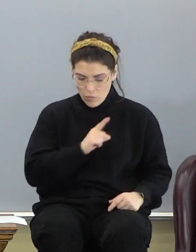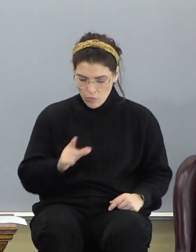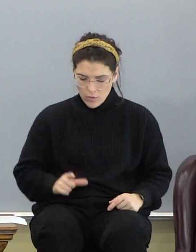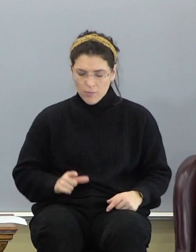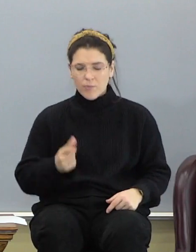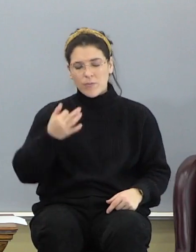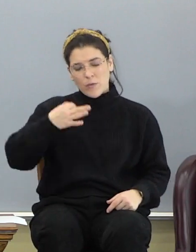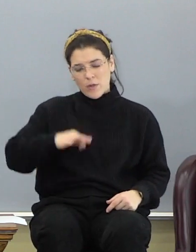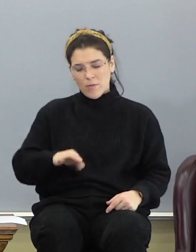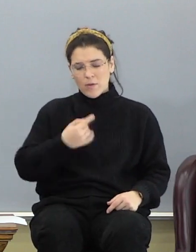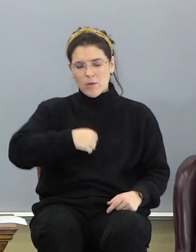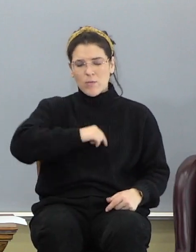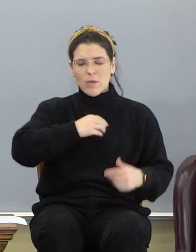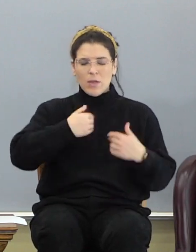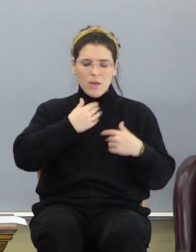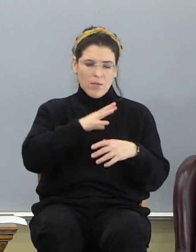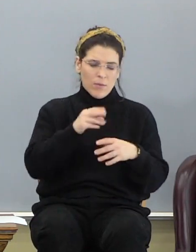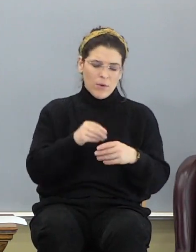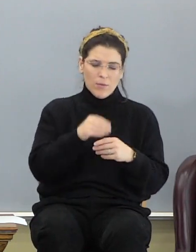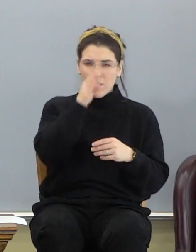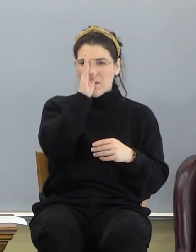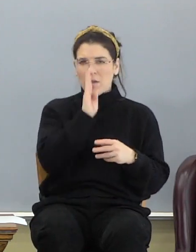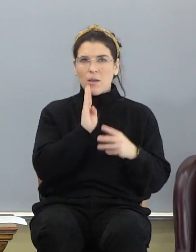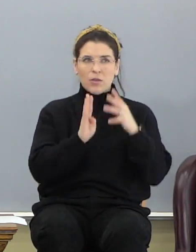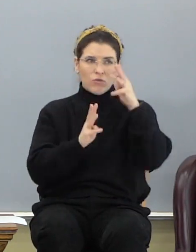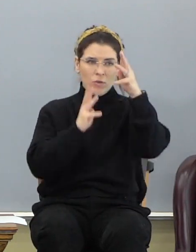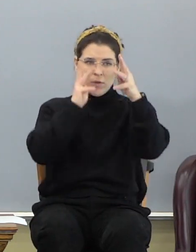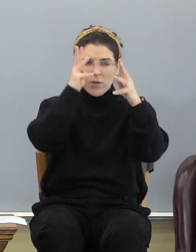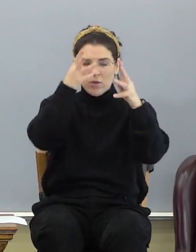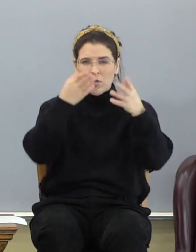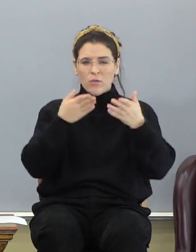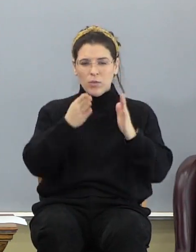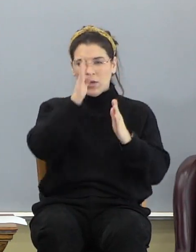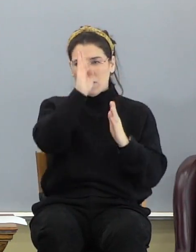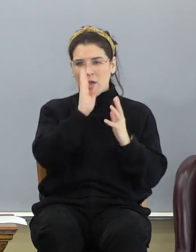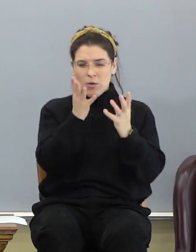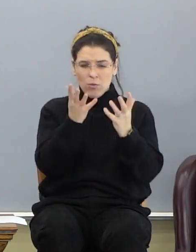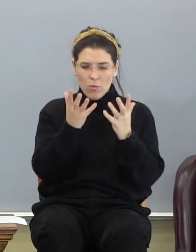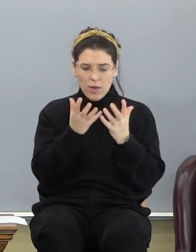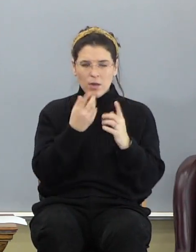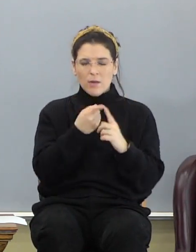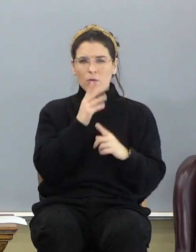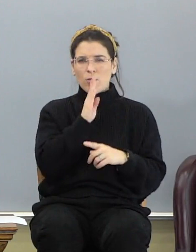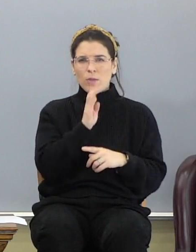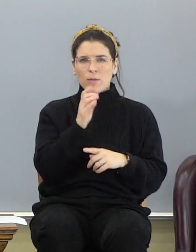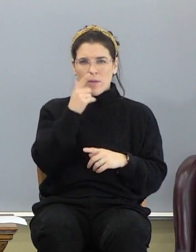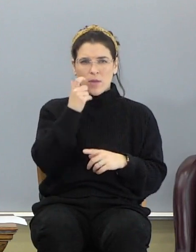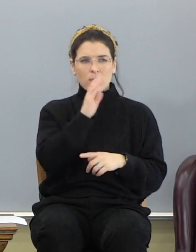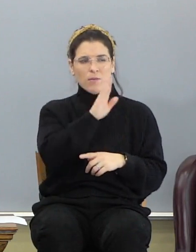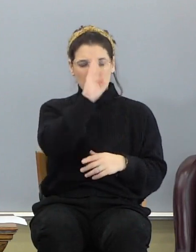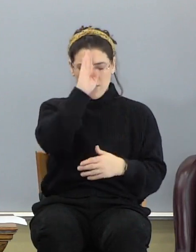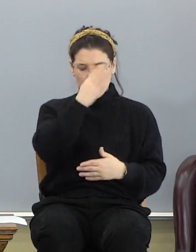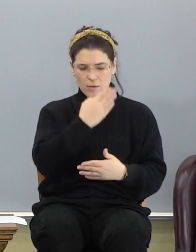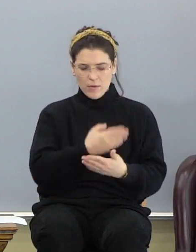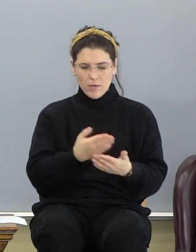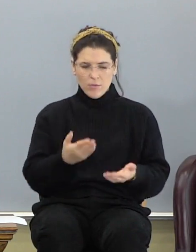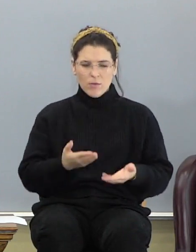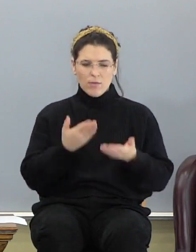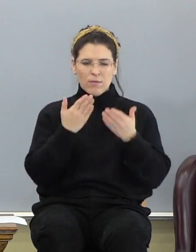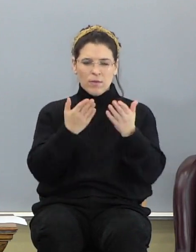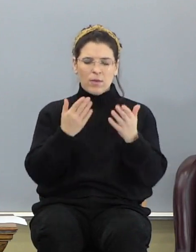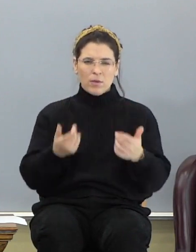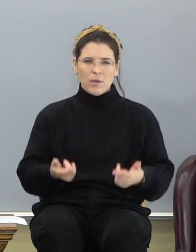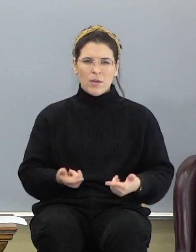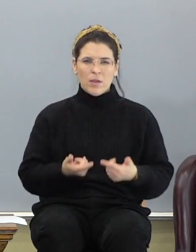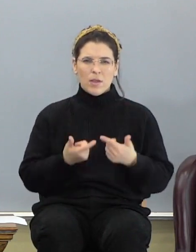in God's creation the way God intends it to be is because of his son. Provided that life for us. Took